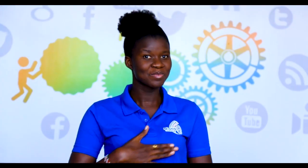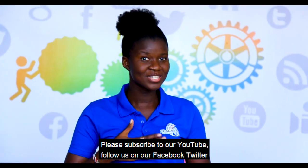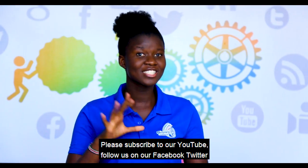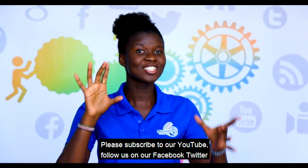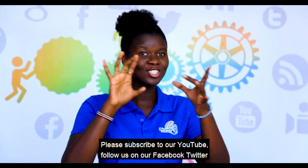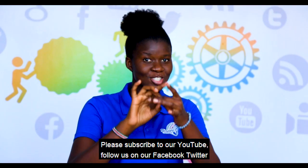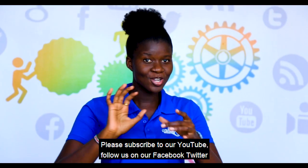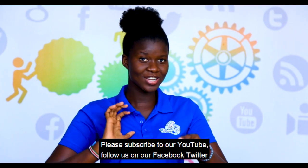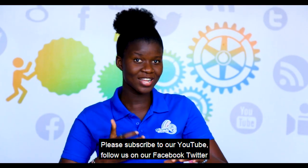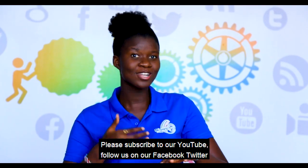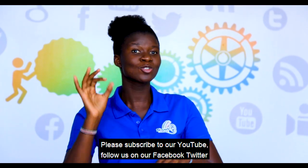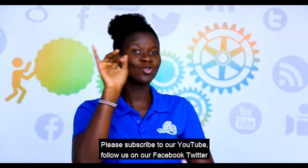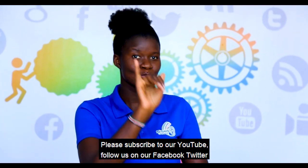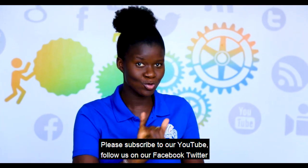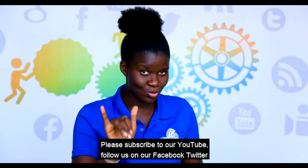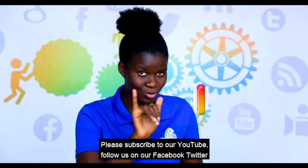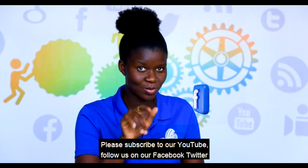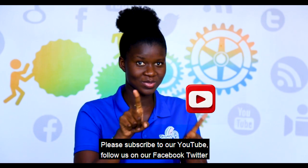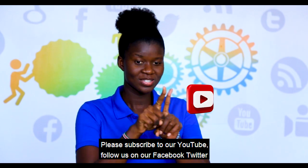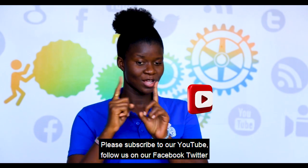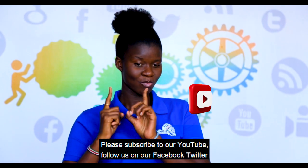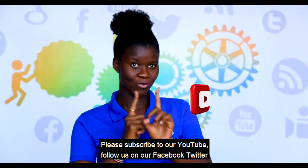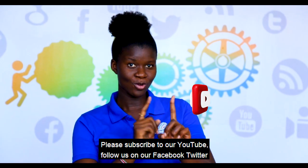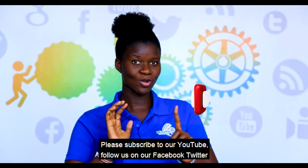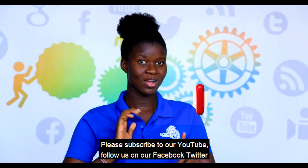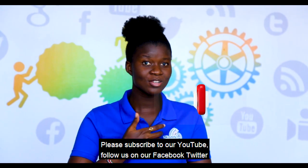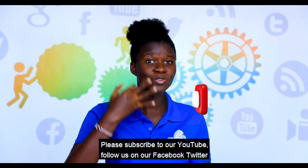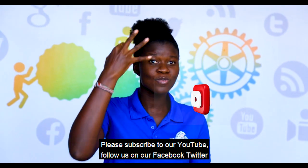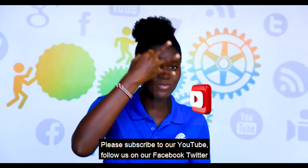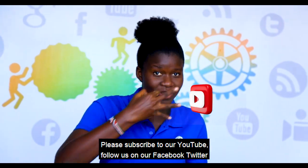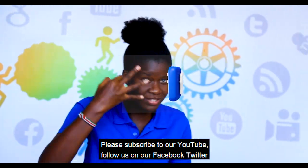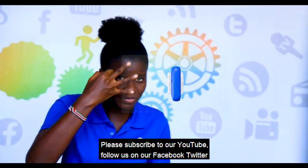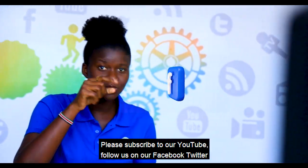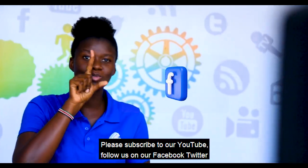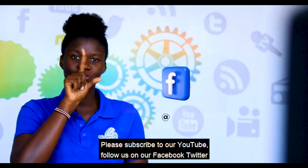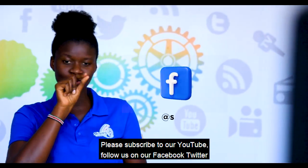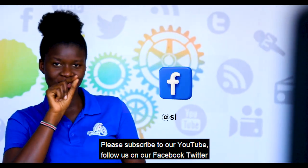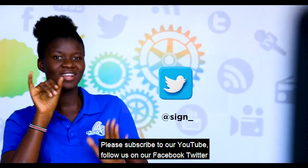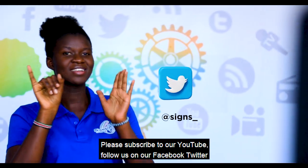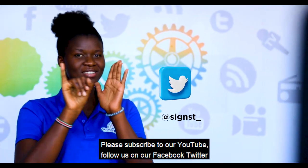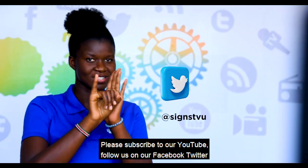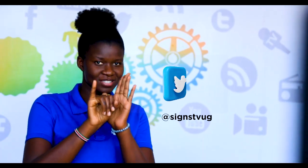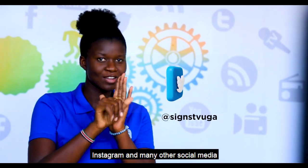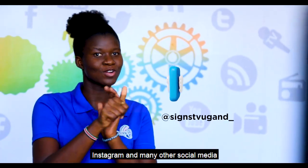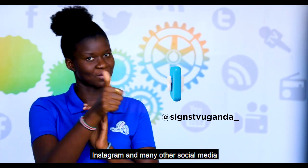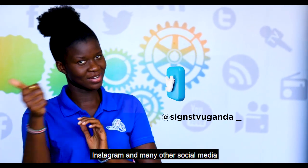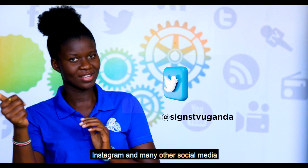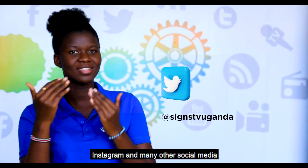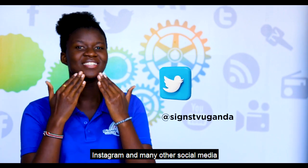Please subscribe to our YouTube, follow us on our Facebook, Twitter, Instagram, and